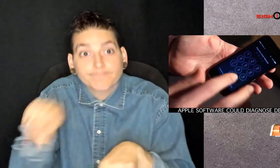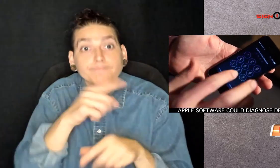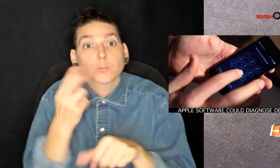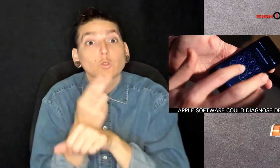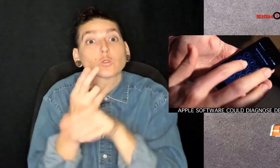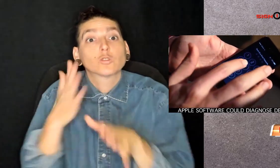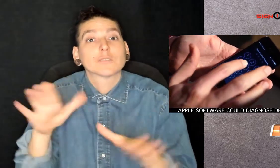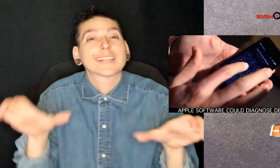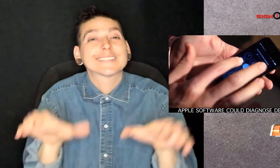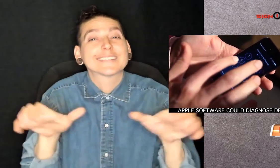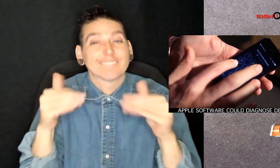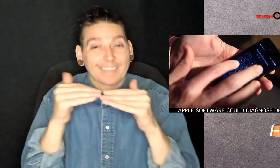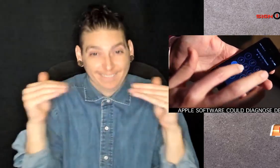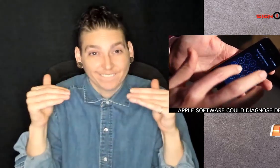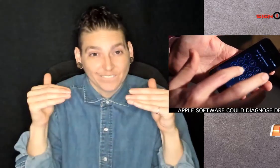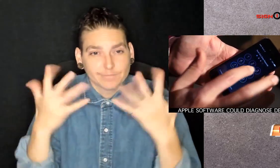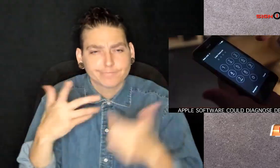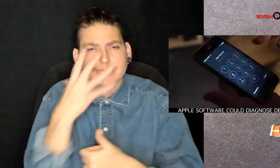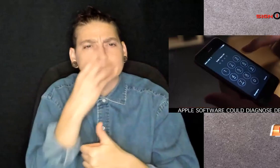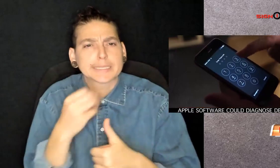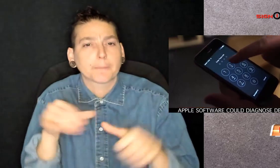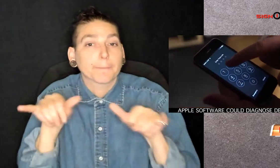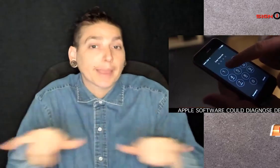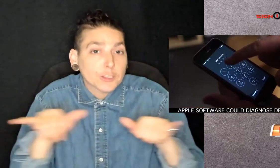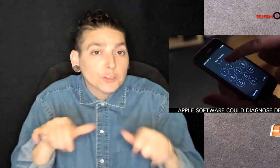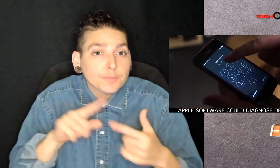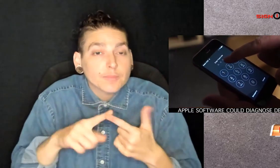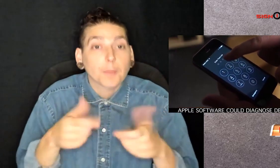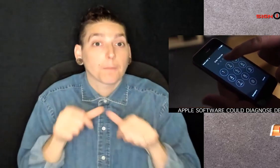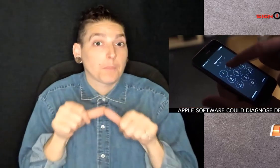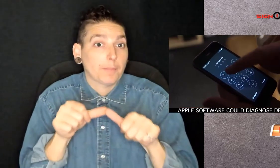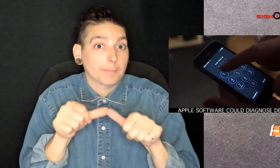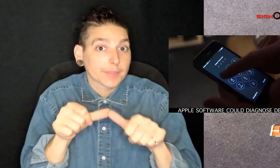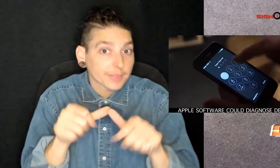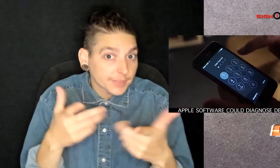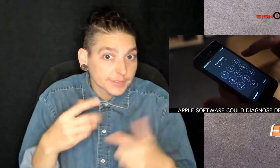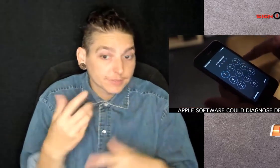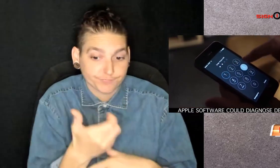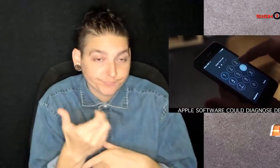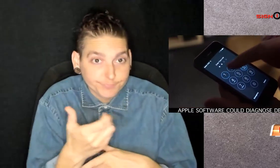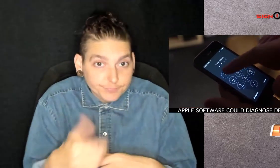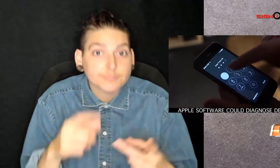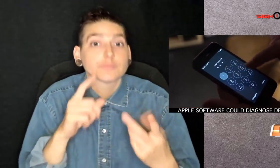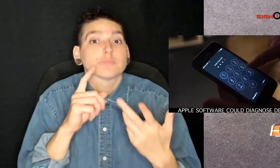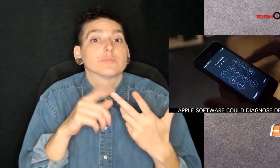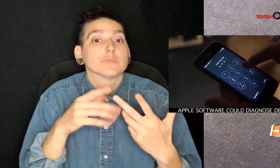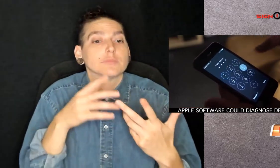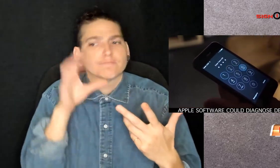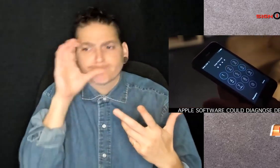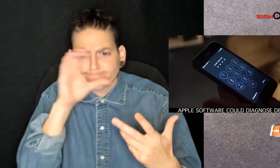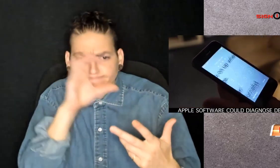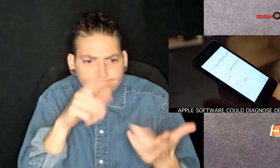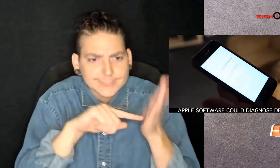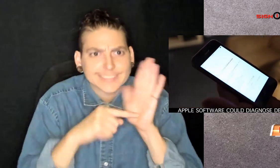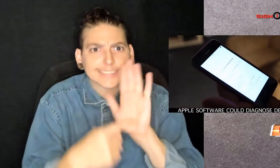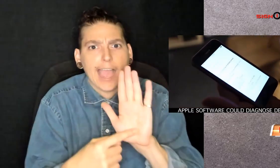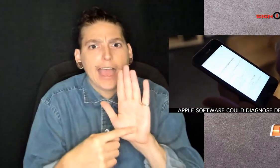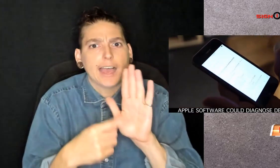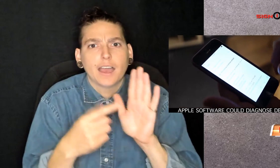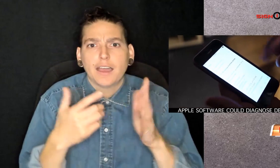physical activity levels, sleep patterns, and mobility to screen for signs of